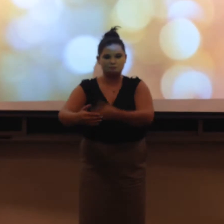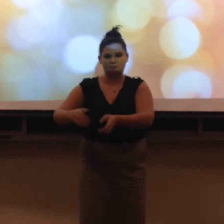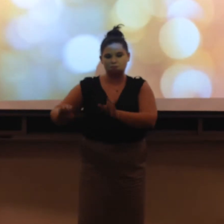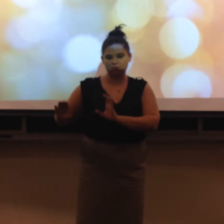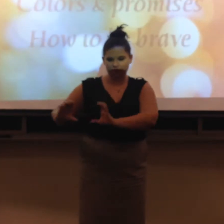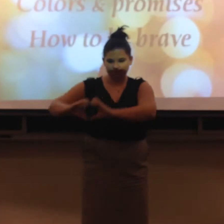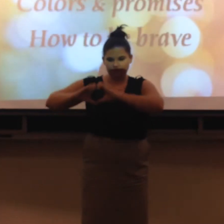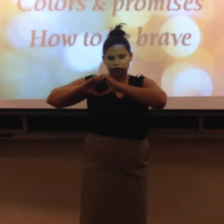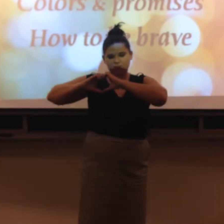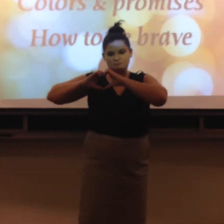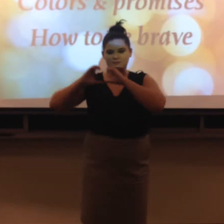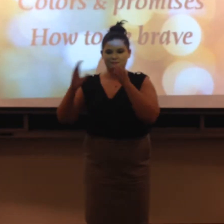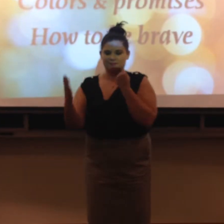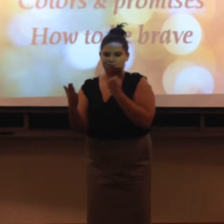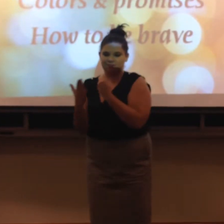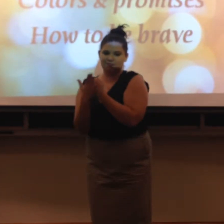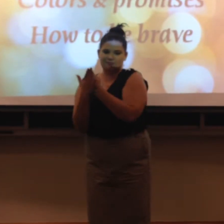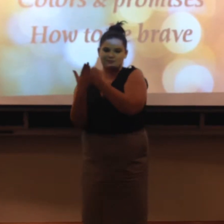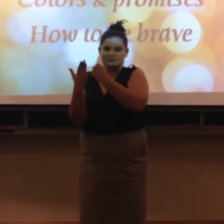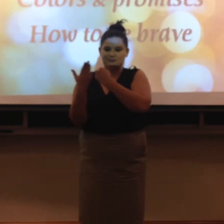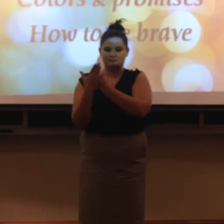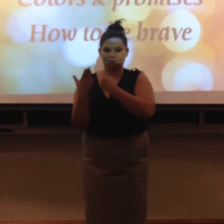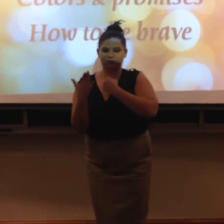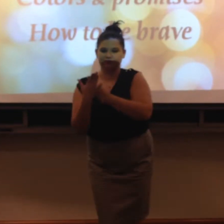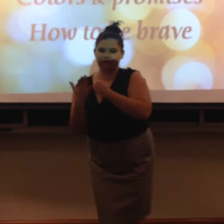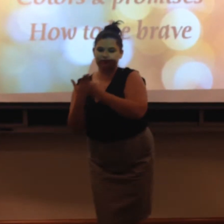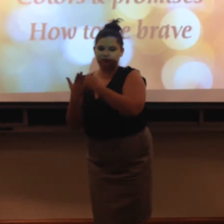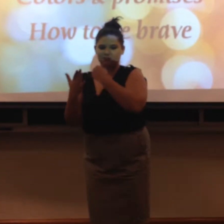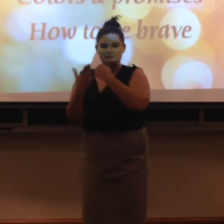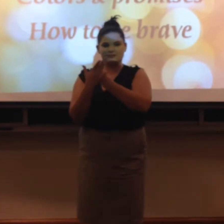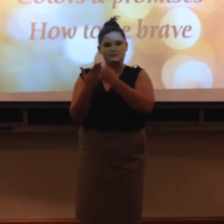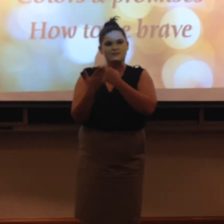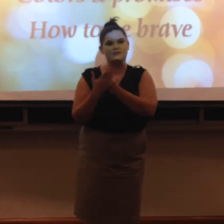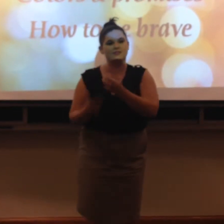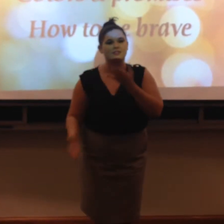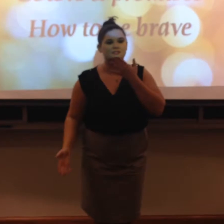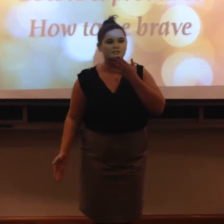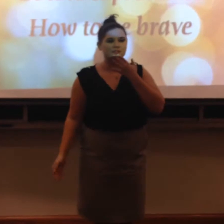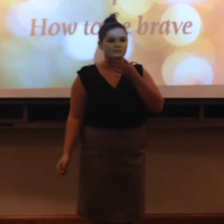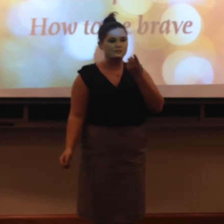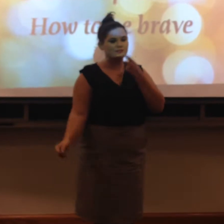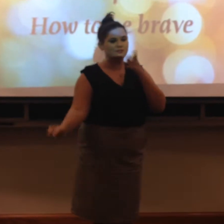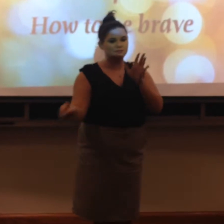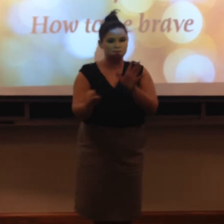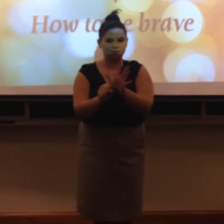Heart beats fast colors and